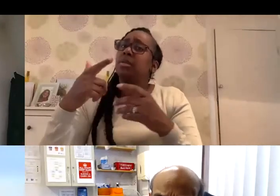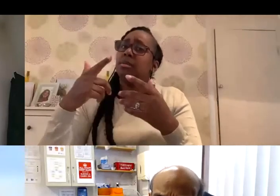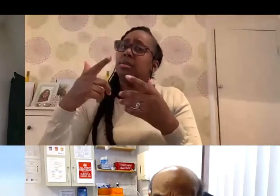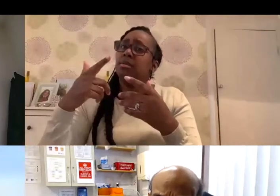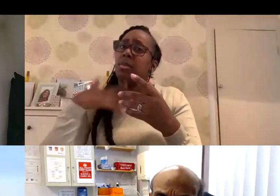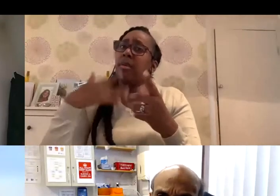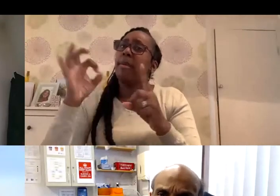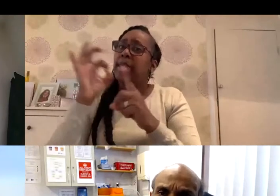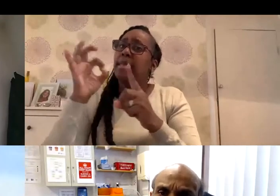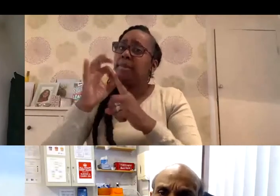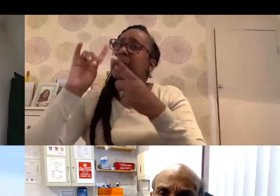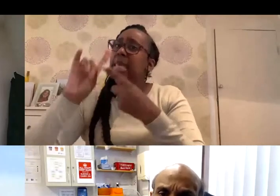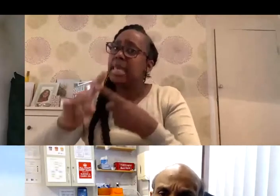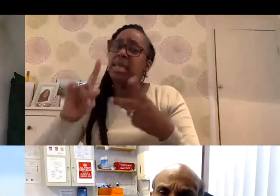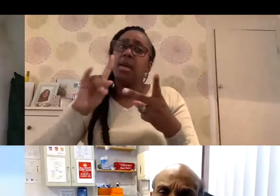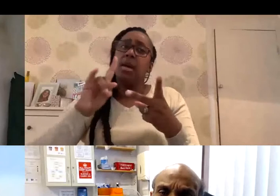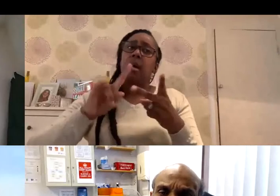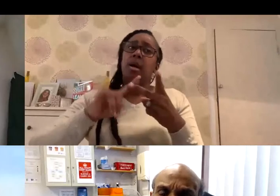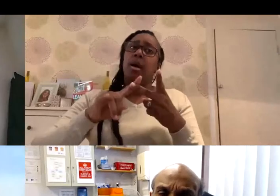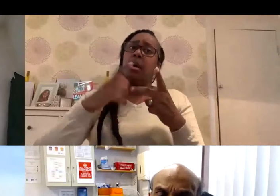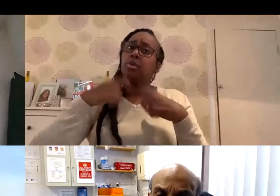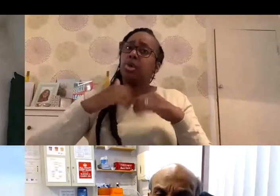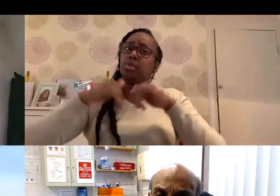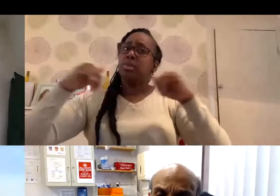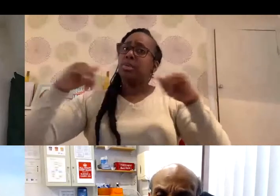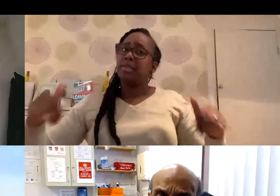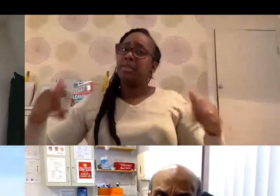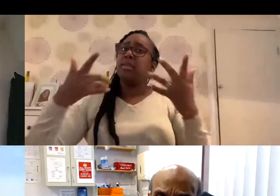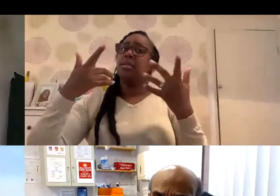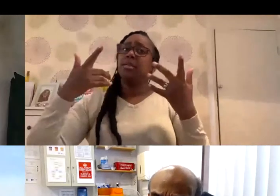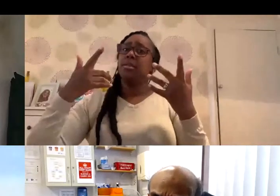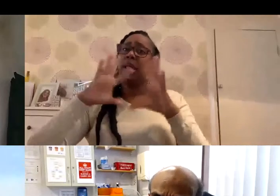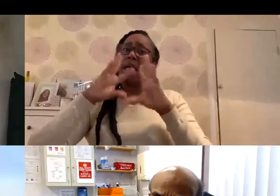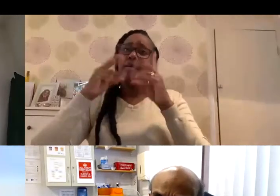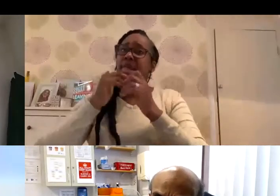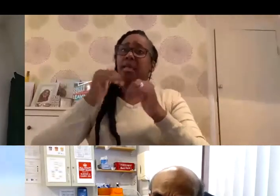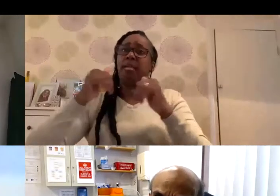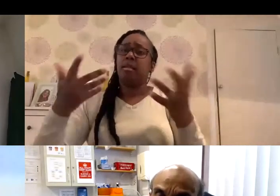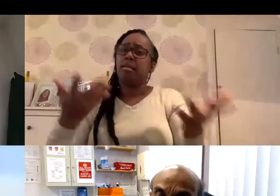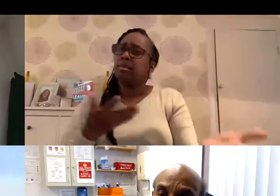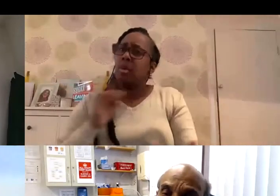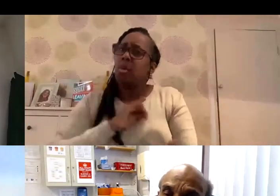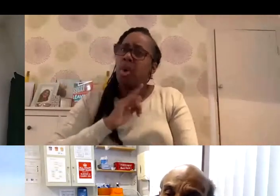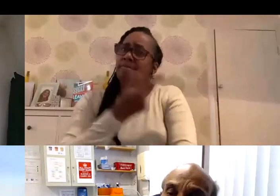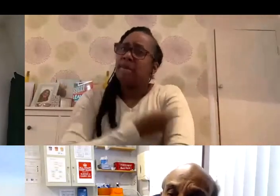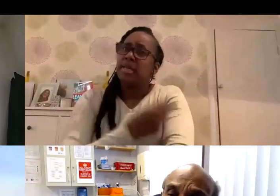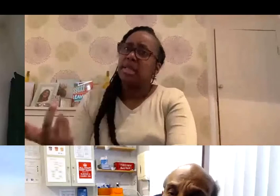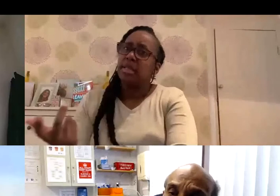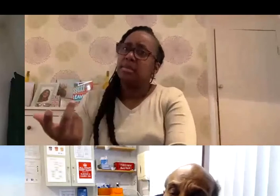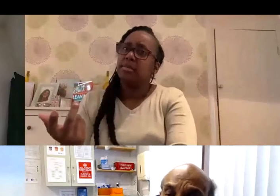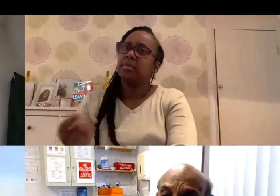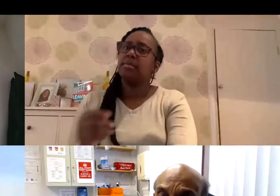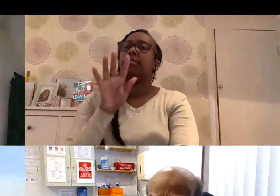can't see my friends and family. So why should we actually get the vaccine? So let's go to the point. think none of us should